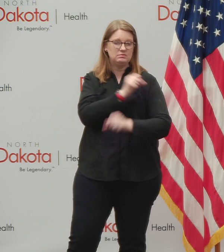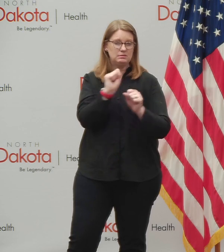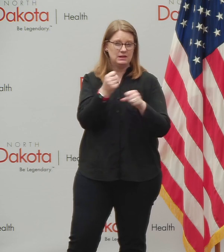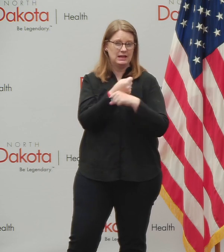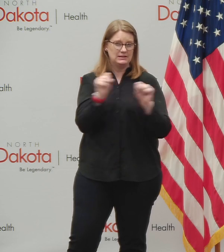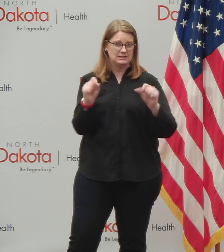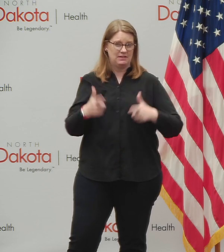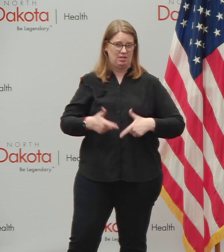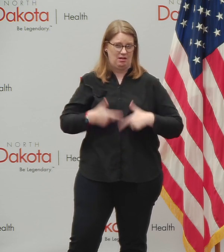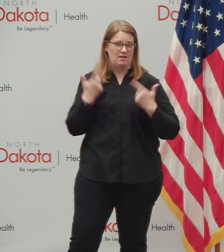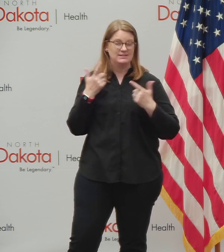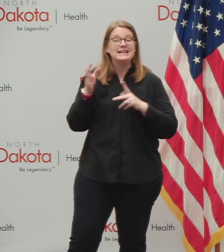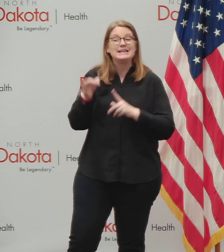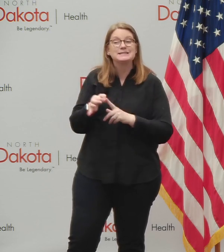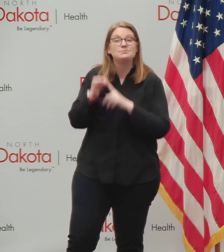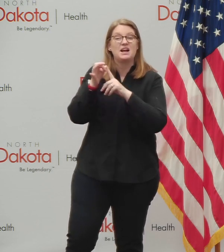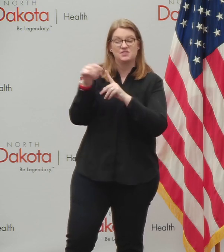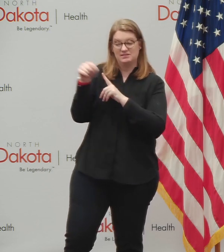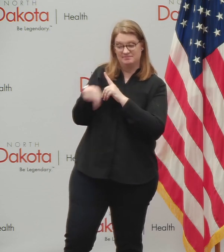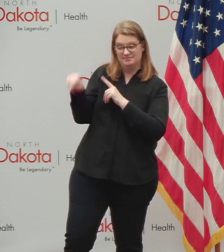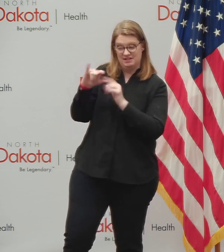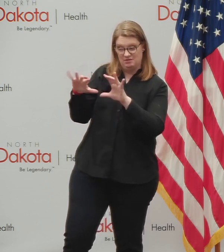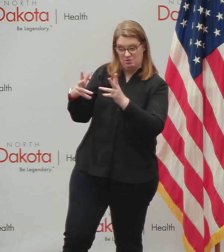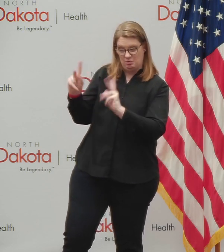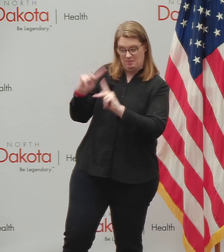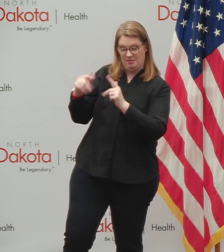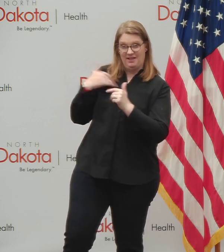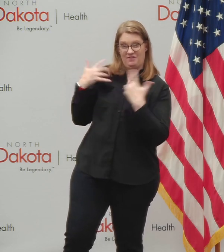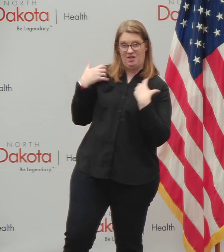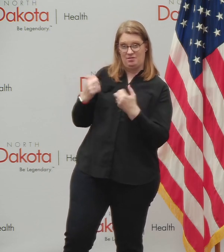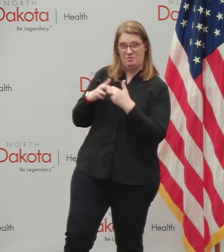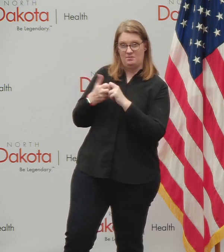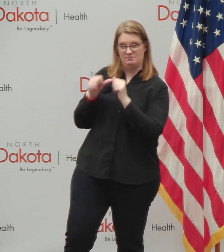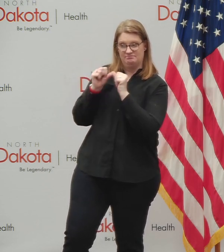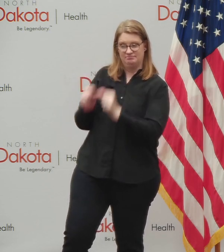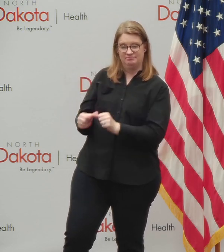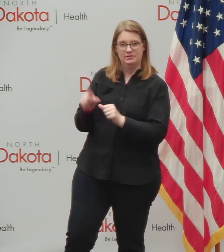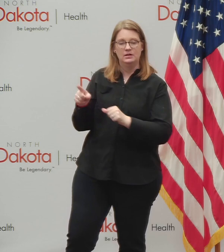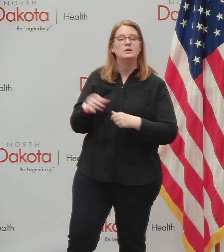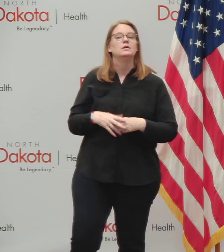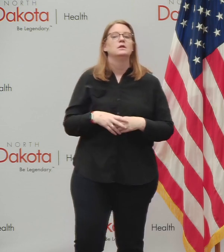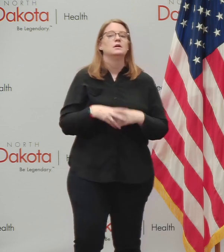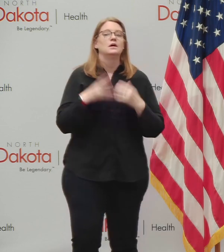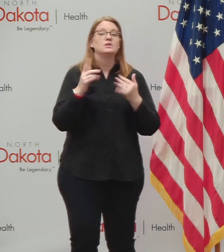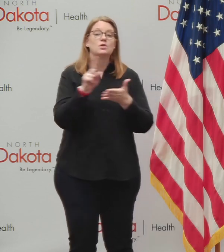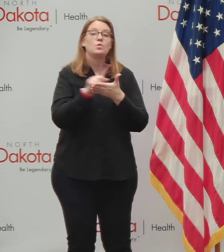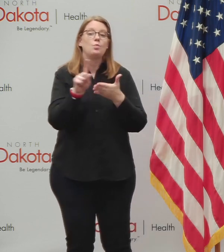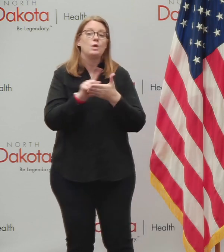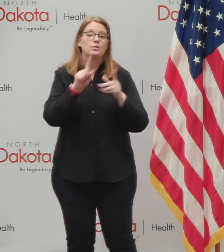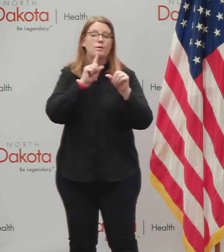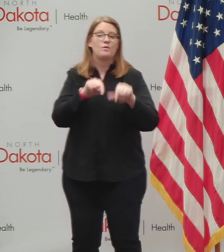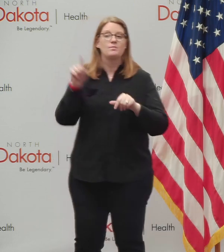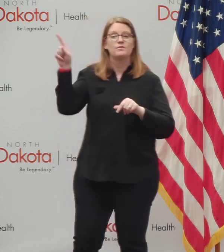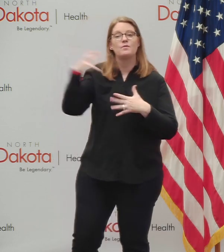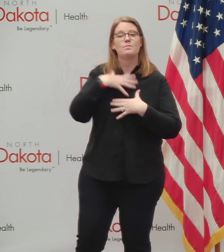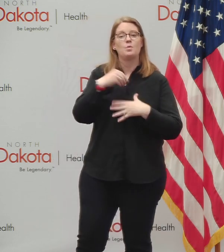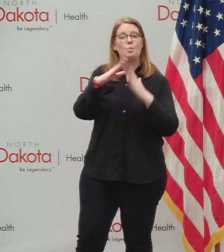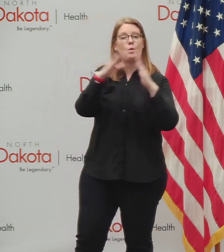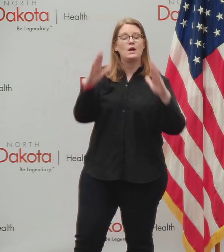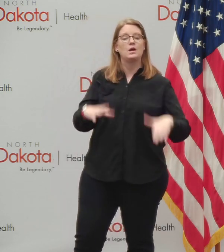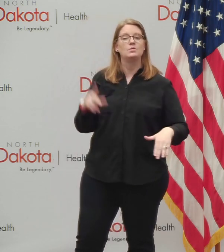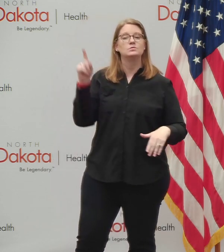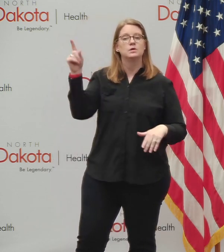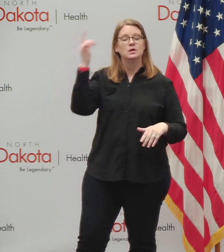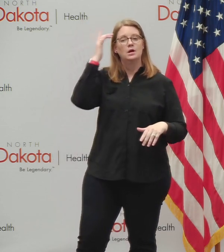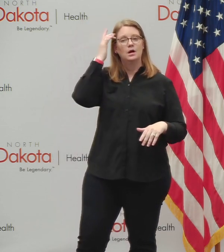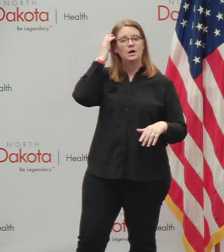vulnerable. Uh, also, uh, in the, uh, the weekly report, uh, that we get from the white house again, uh,